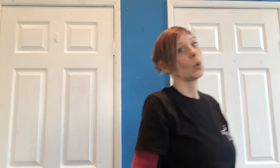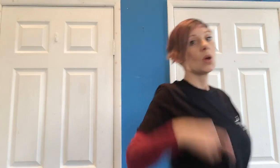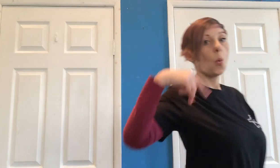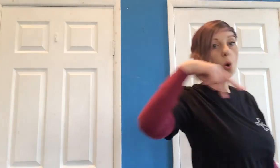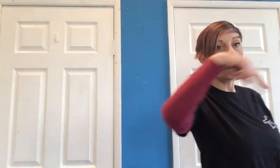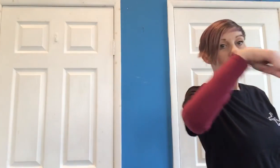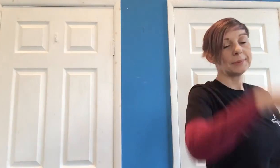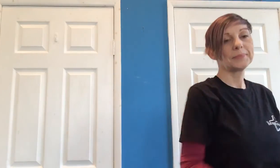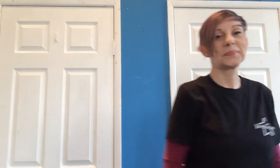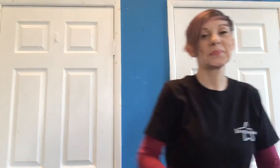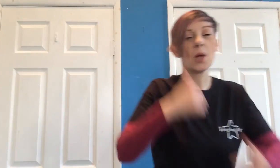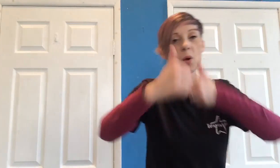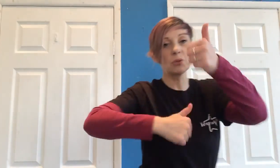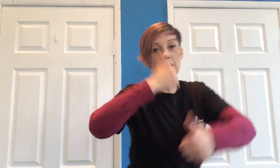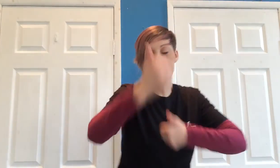Walk away Well done